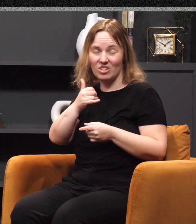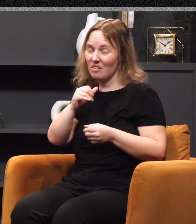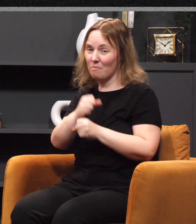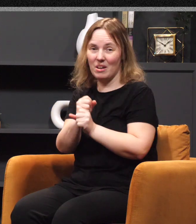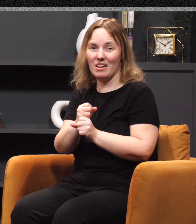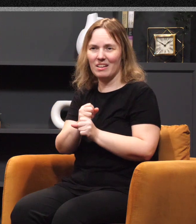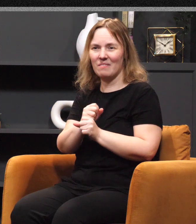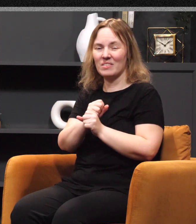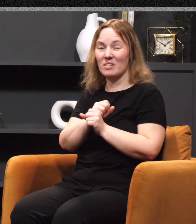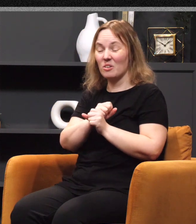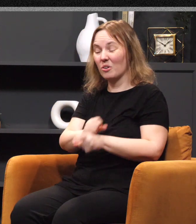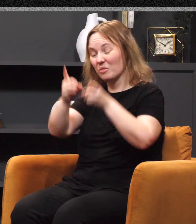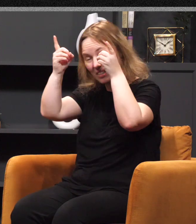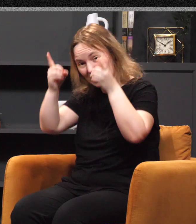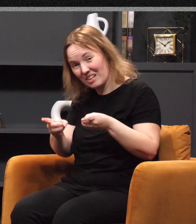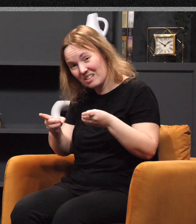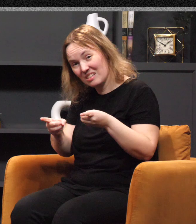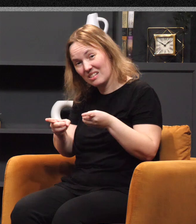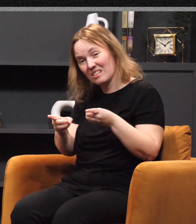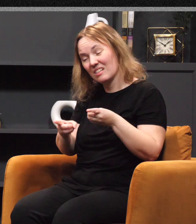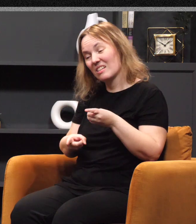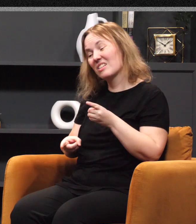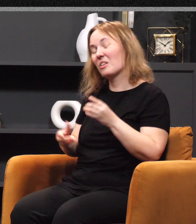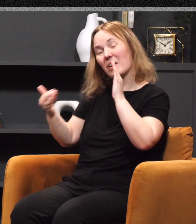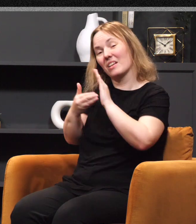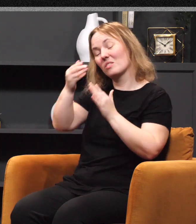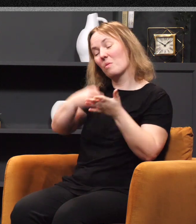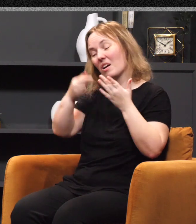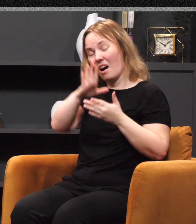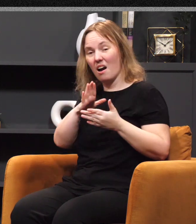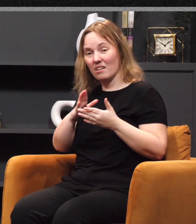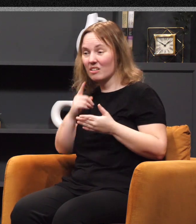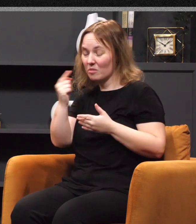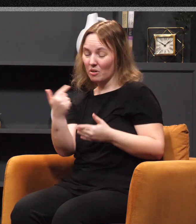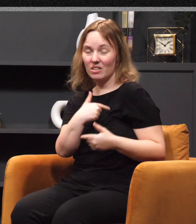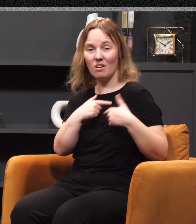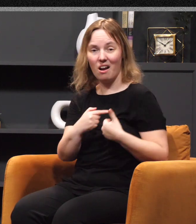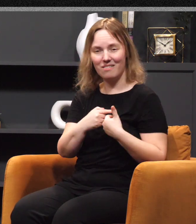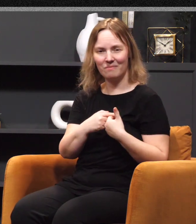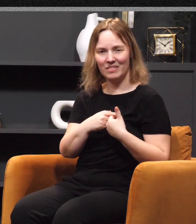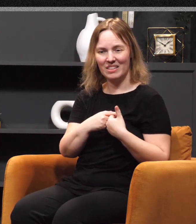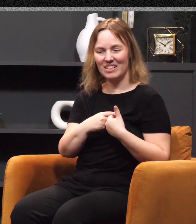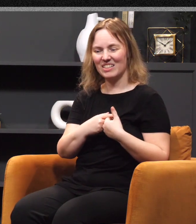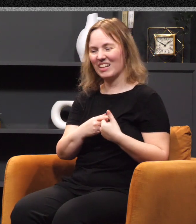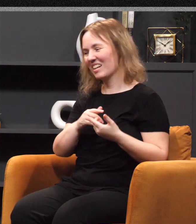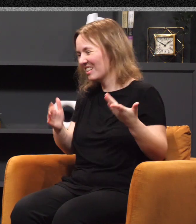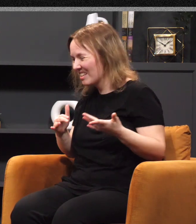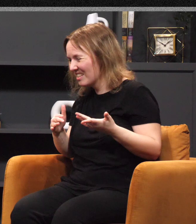intentionally violated what you know God has spoken to your heart, and then things begin to unravel, and what do we do? We tend to complain, or we tend to blame